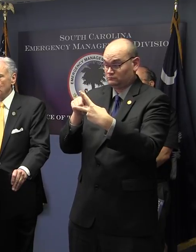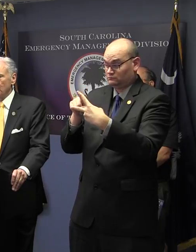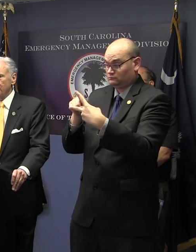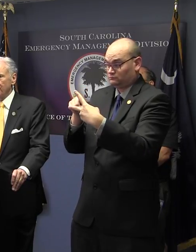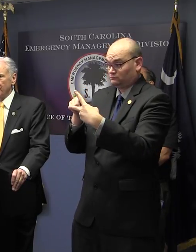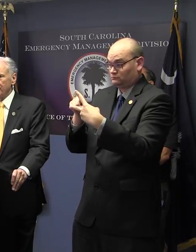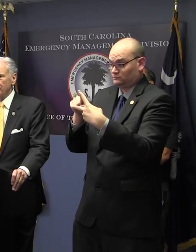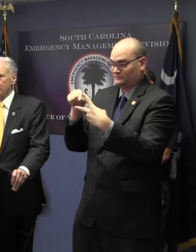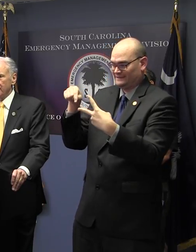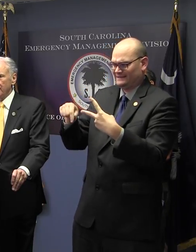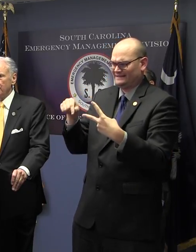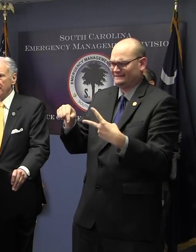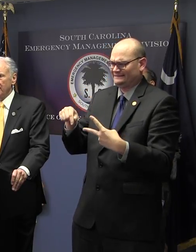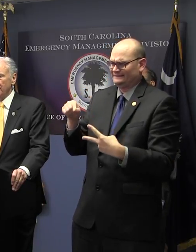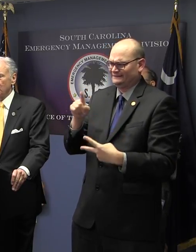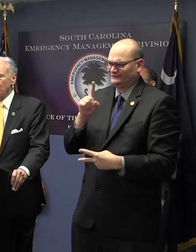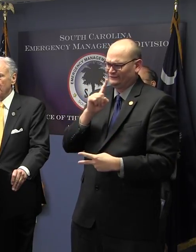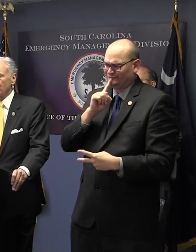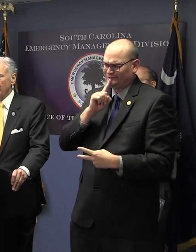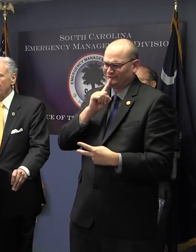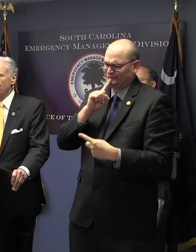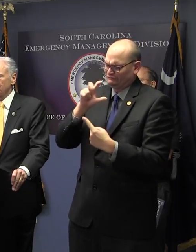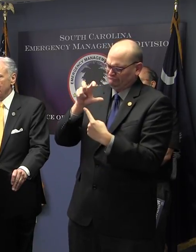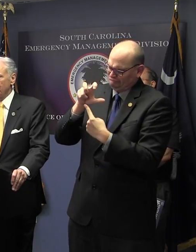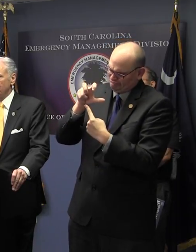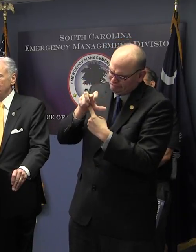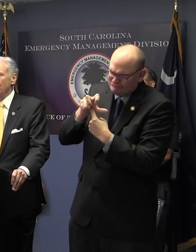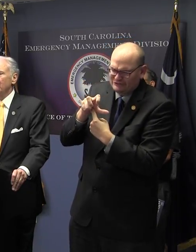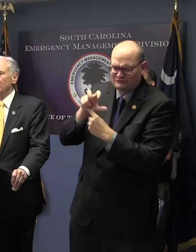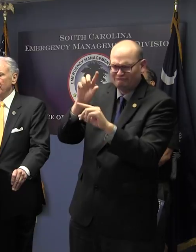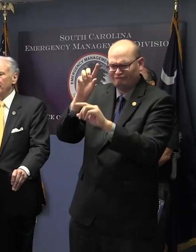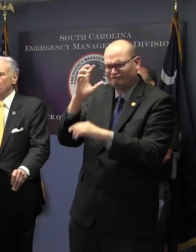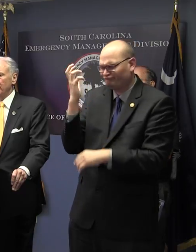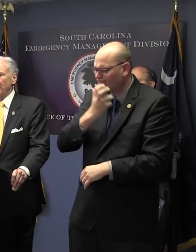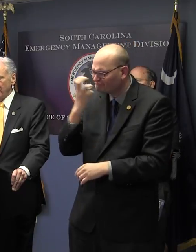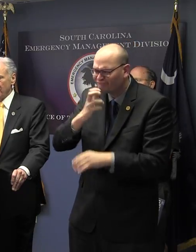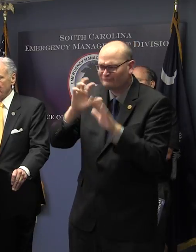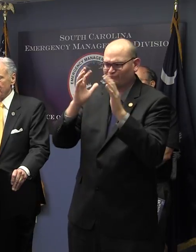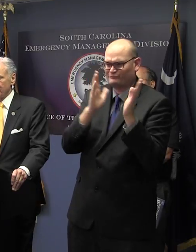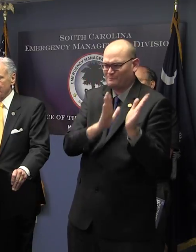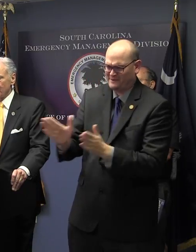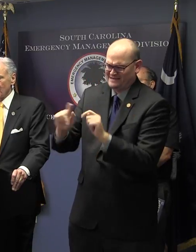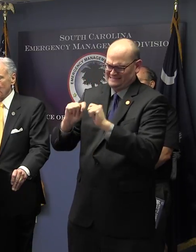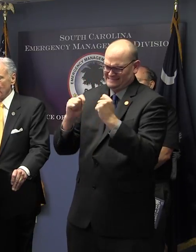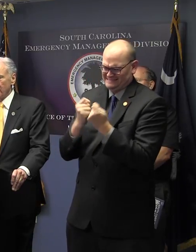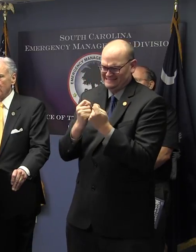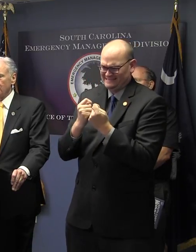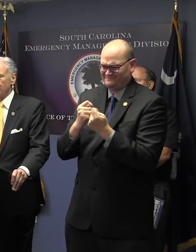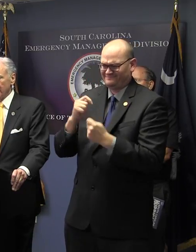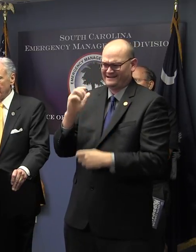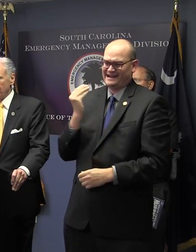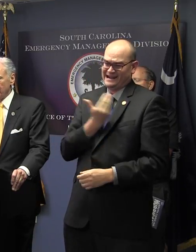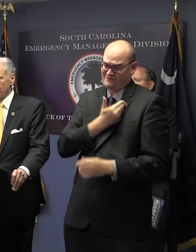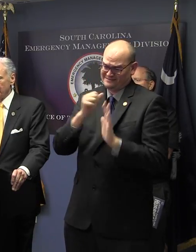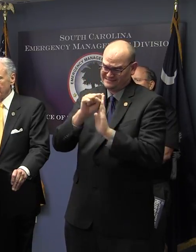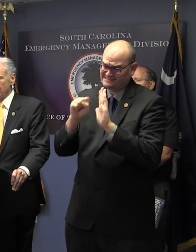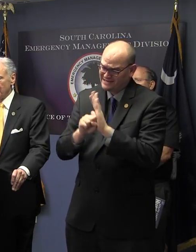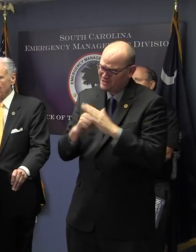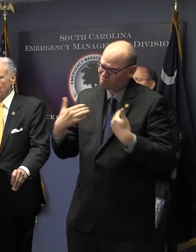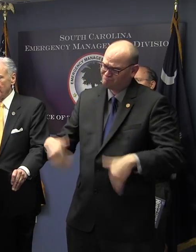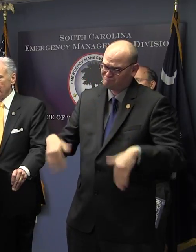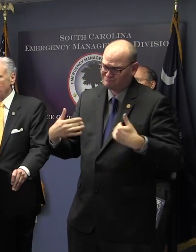prepared, more professional team and network around the state than we have. We are prepared.